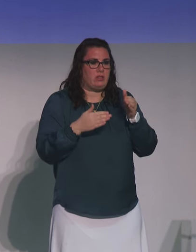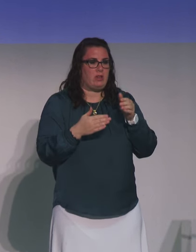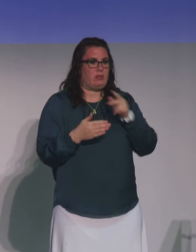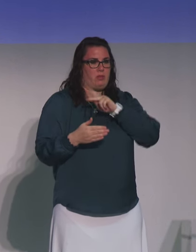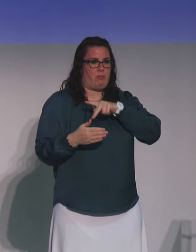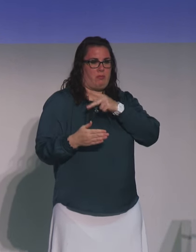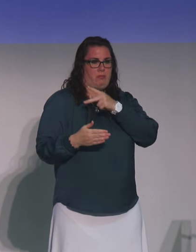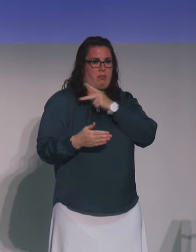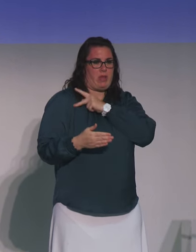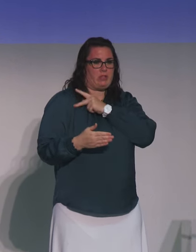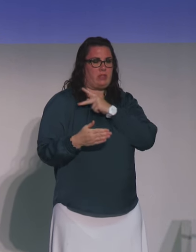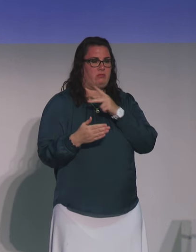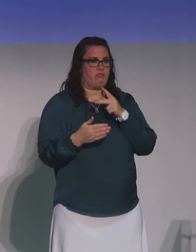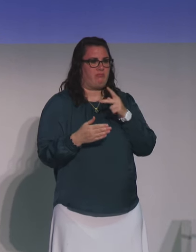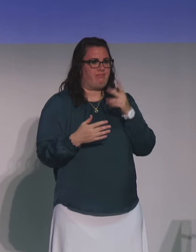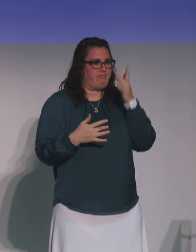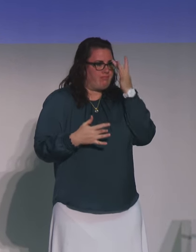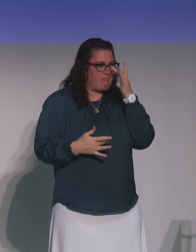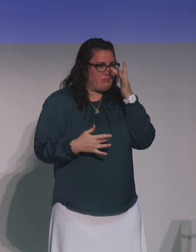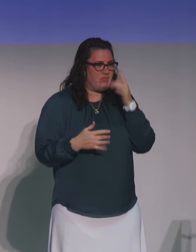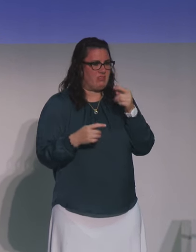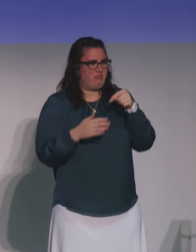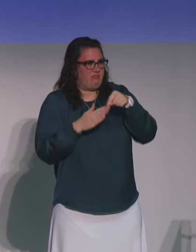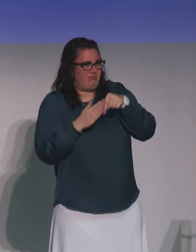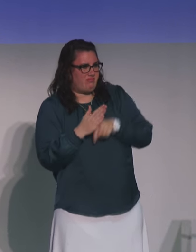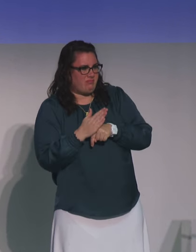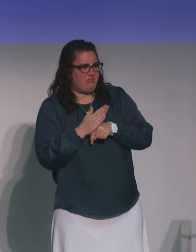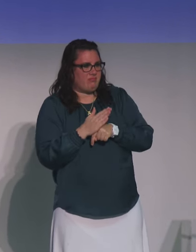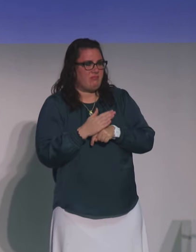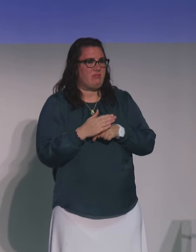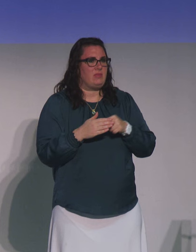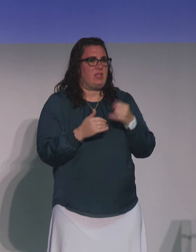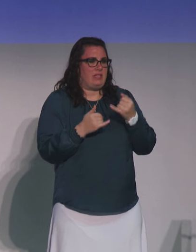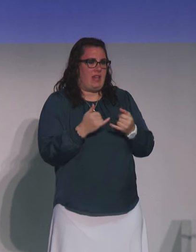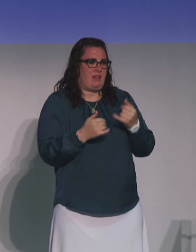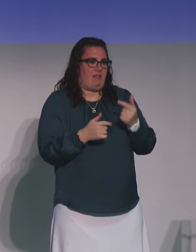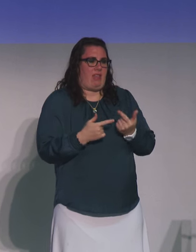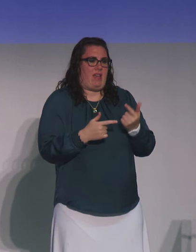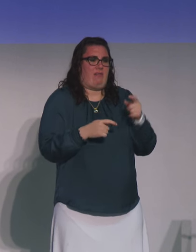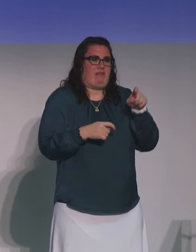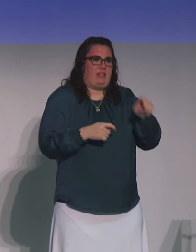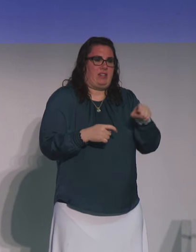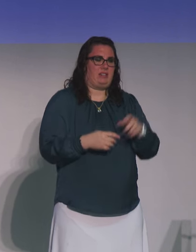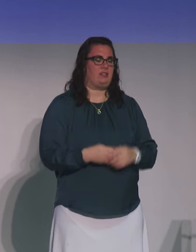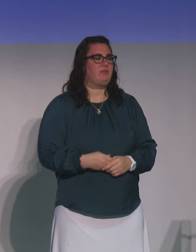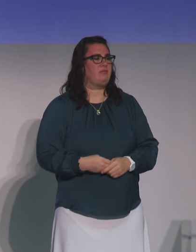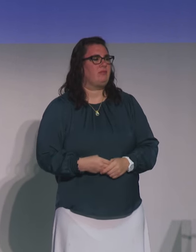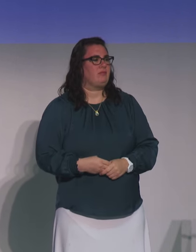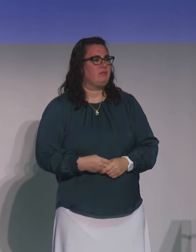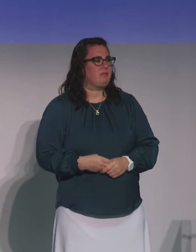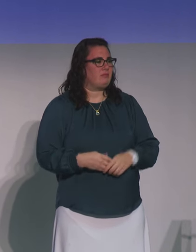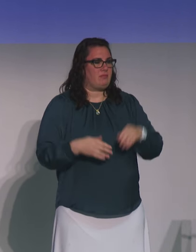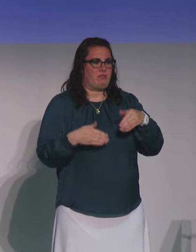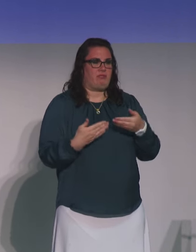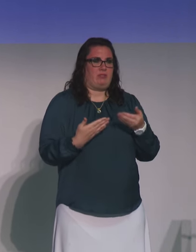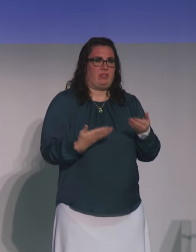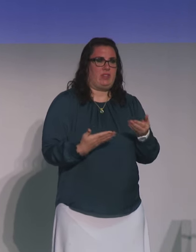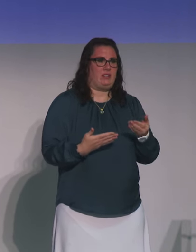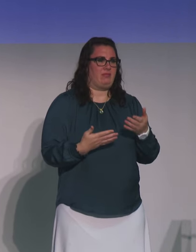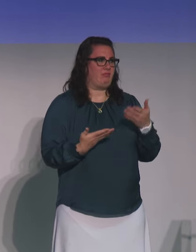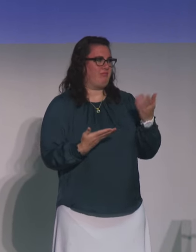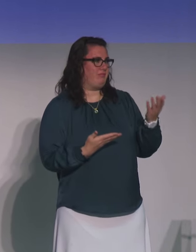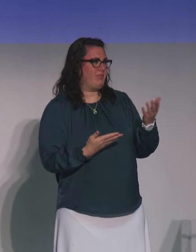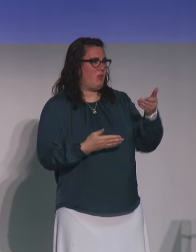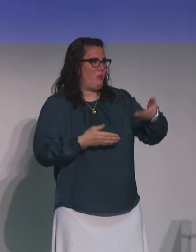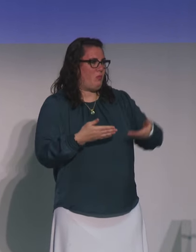patients with chronic, complex, and end-of-life needs. Without further ado, I present to you, and we